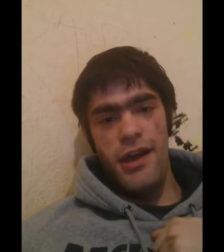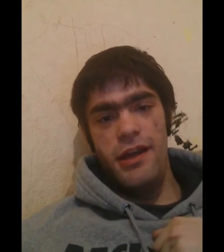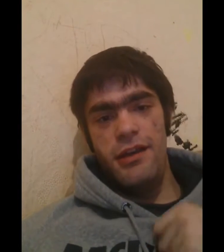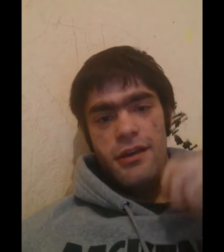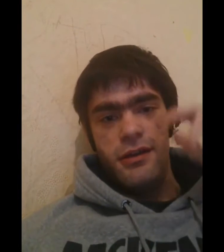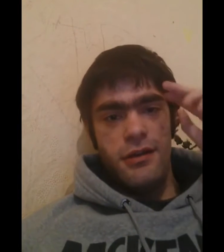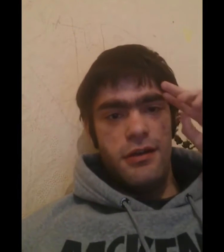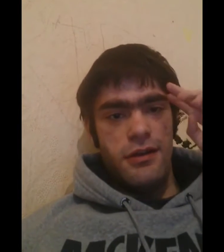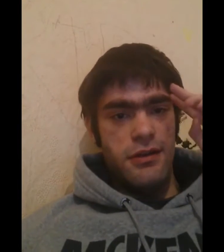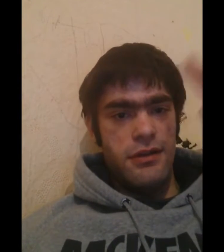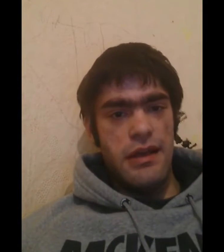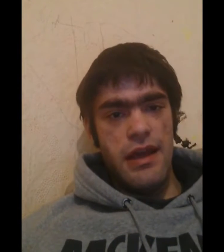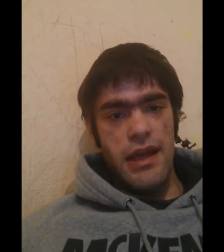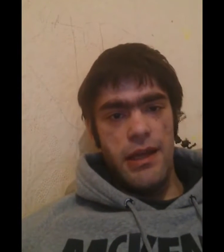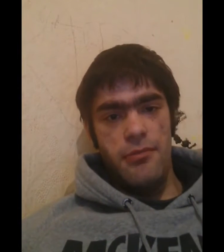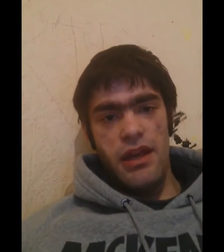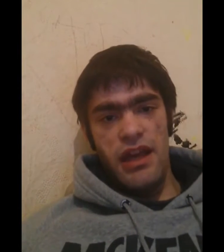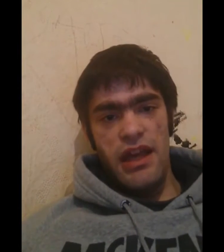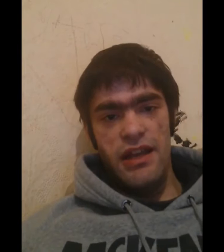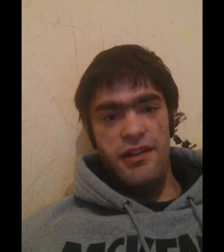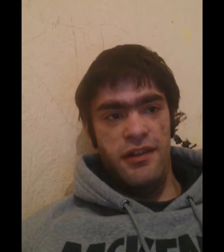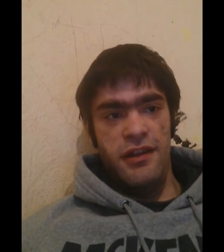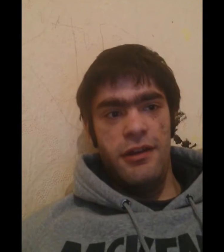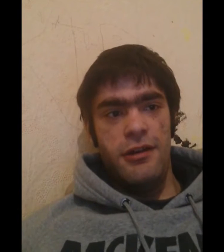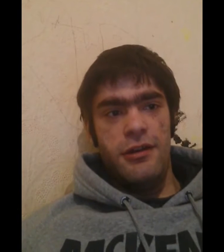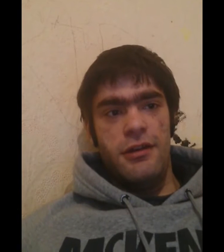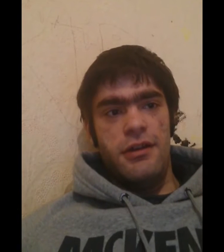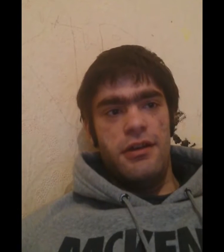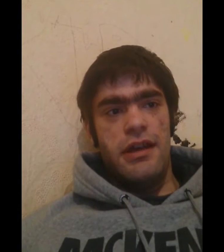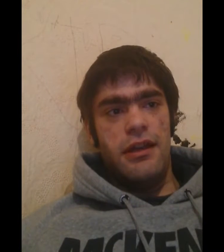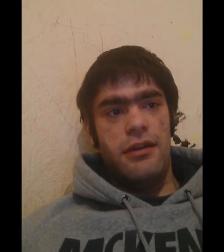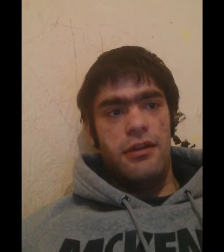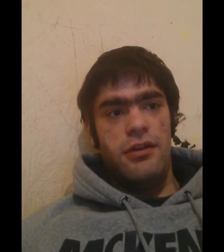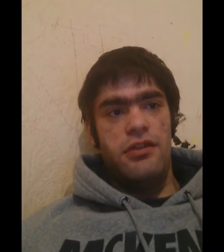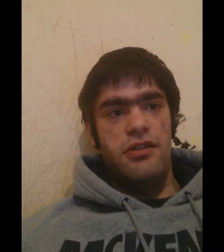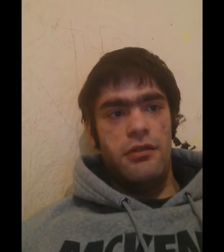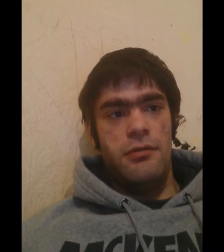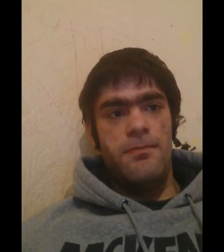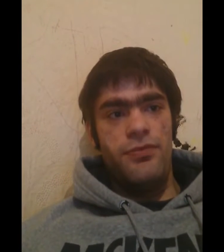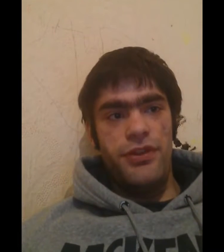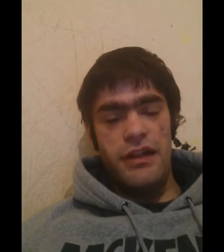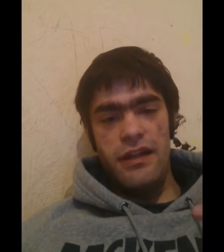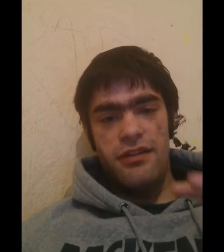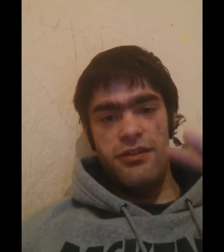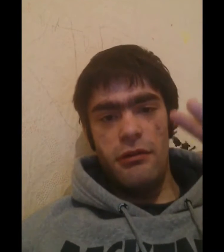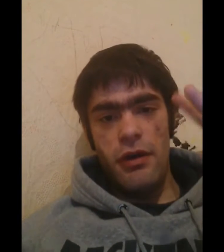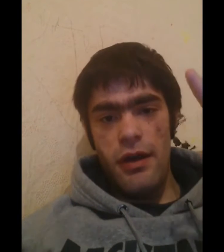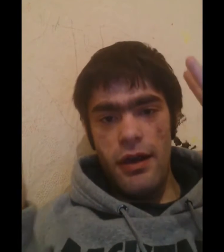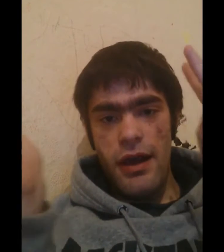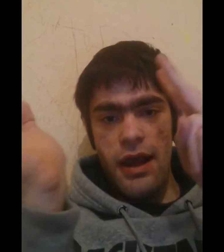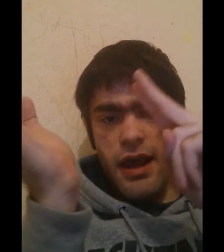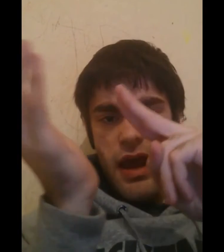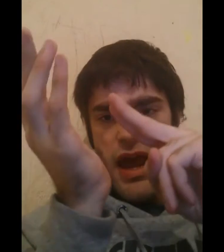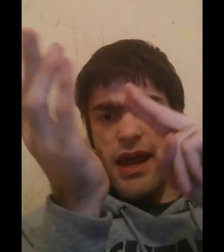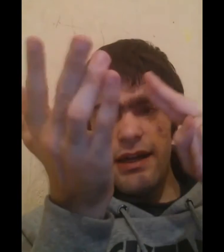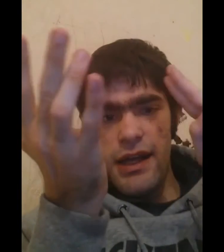name is and then you do the letters so n